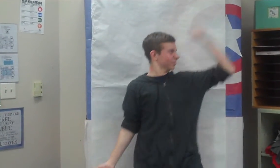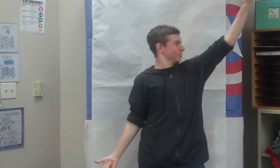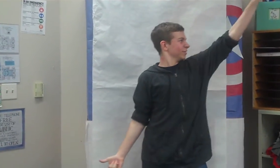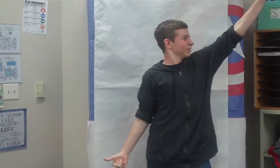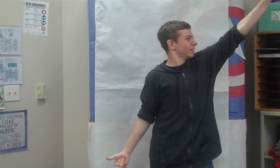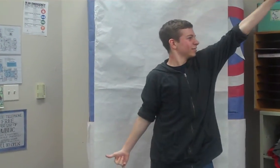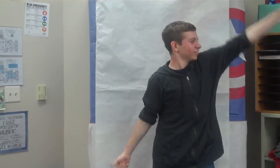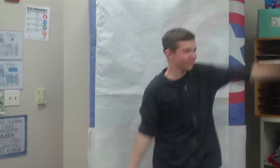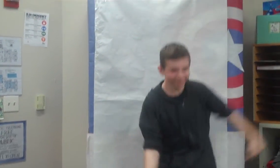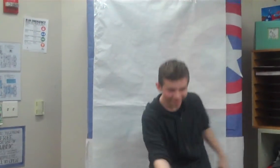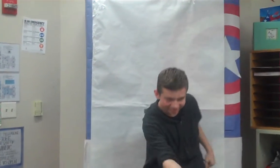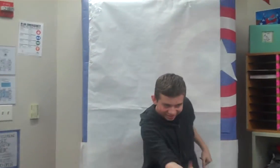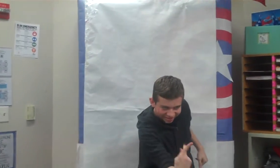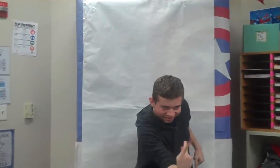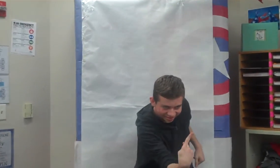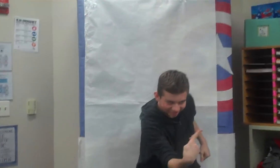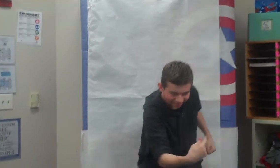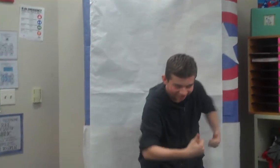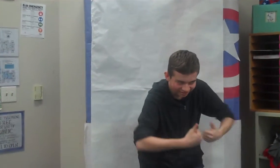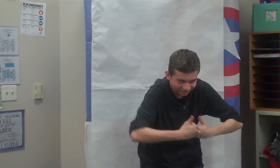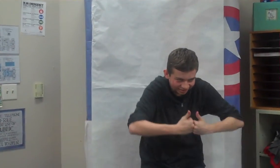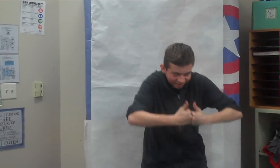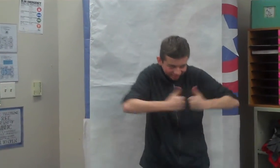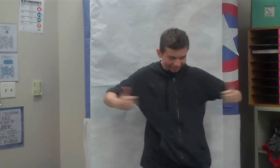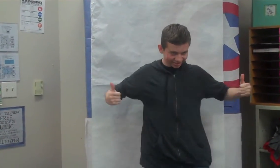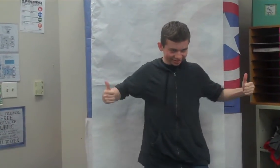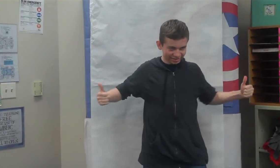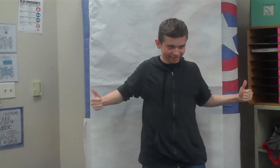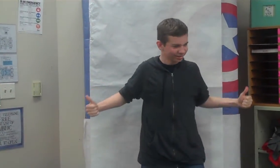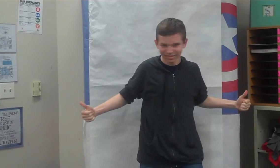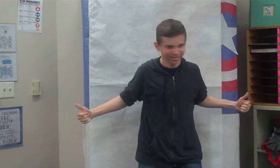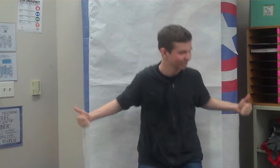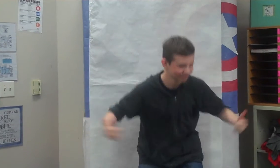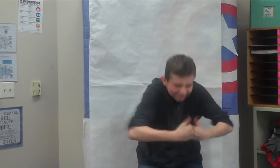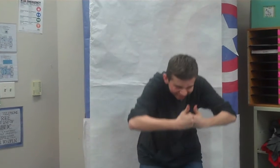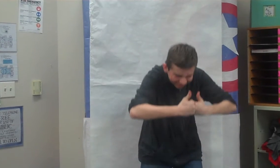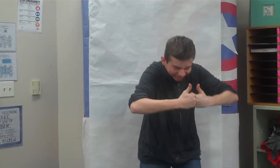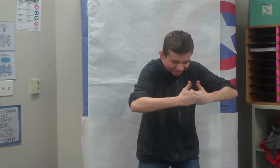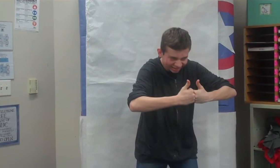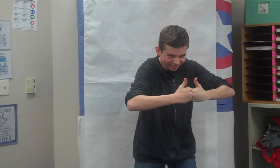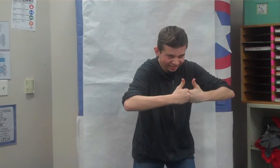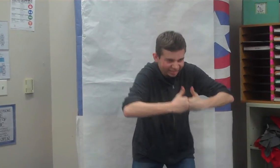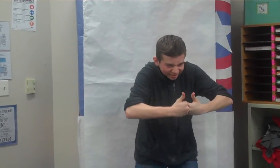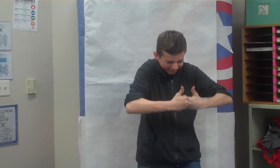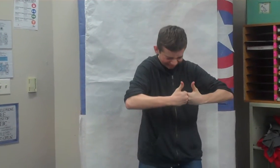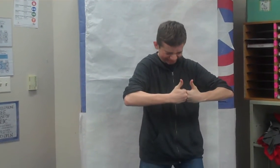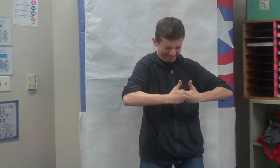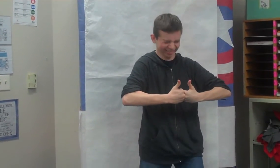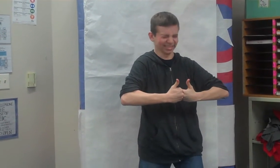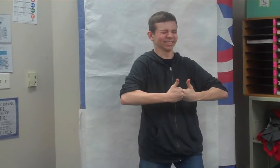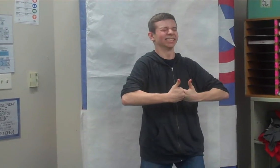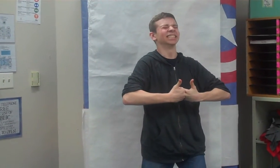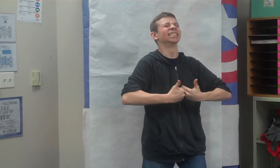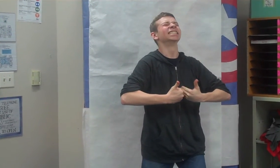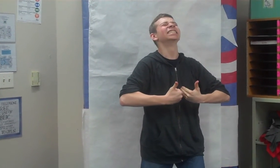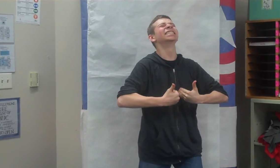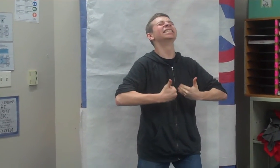forever And never be able To separate Jekyll from me